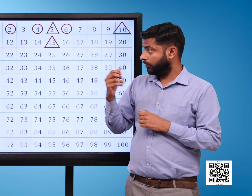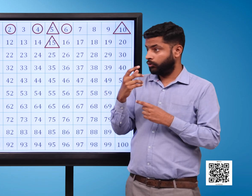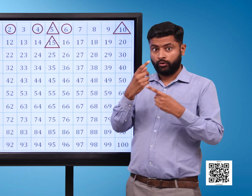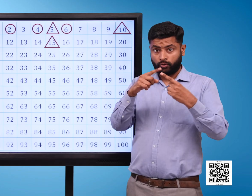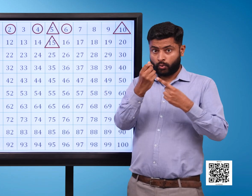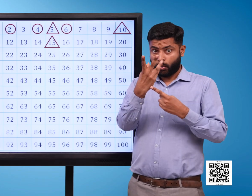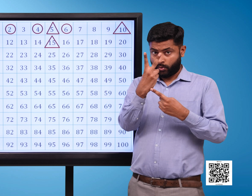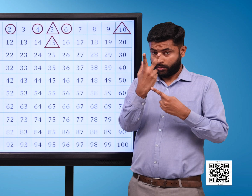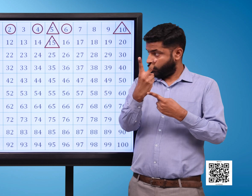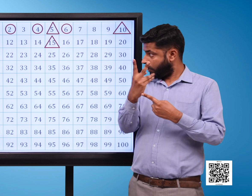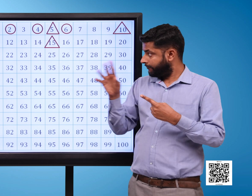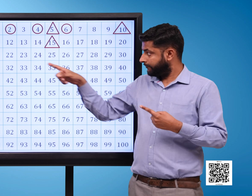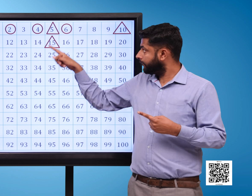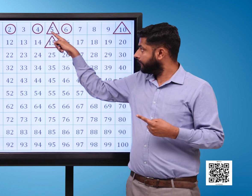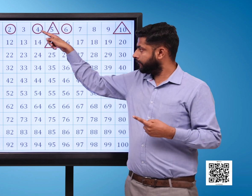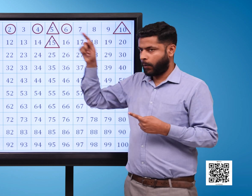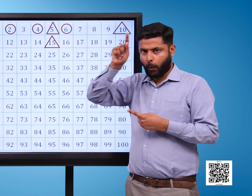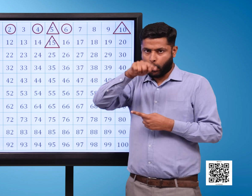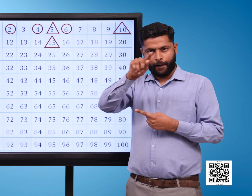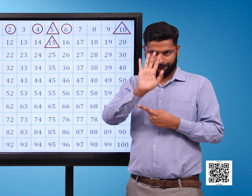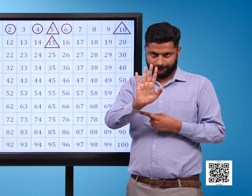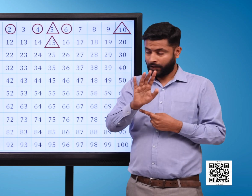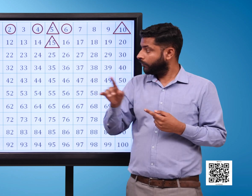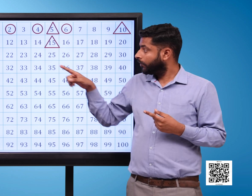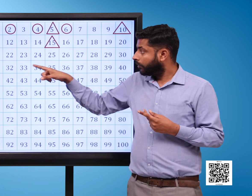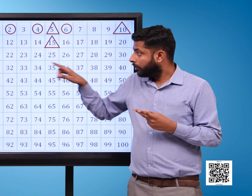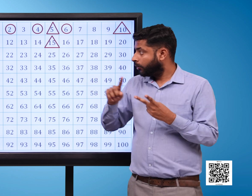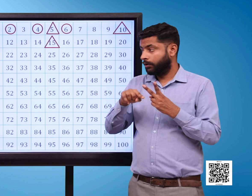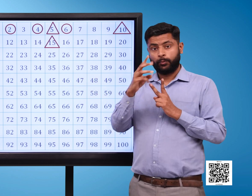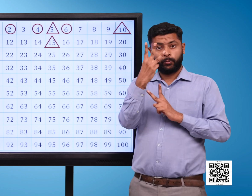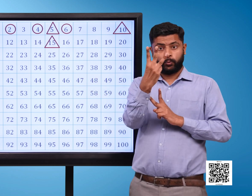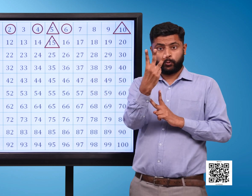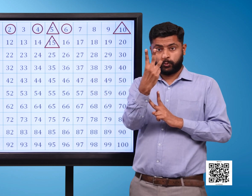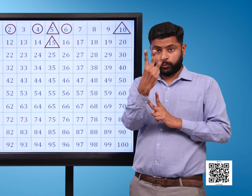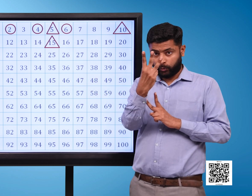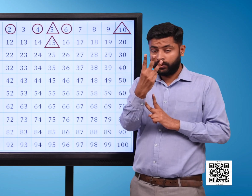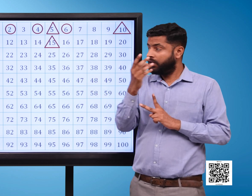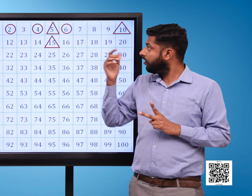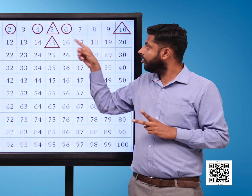Write down the numbers that are common to the skips in 2s, 3s and 5s Blank